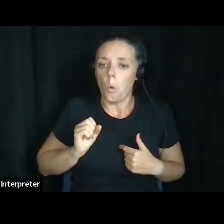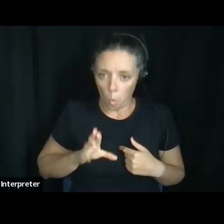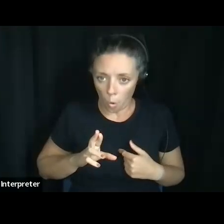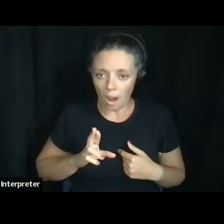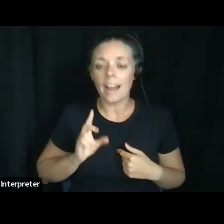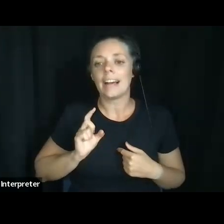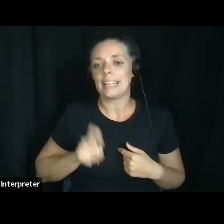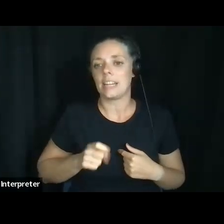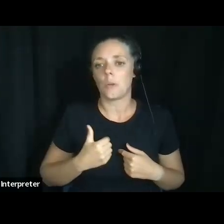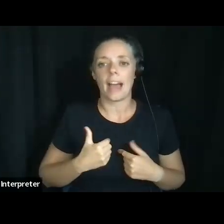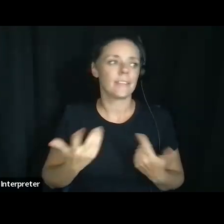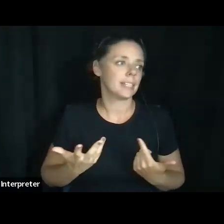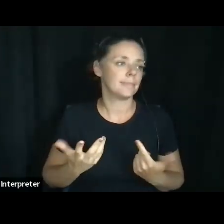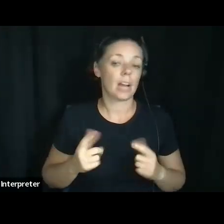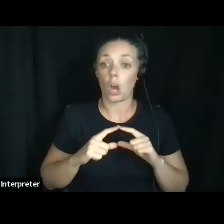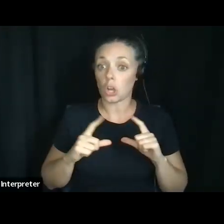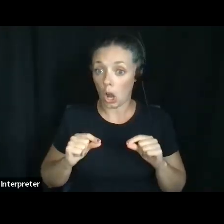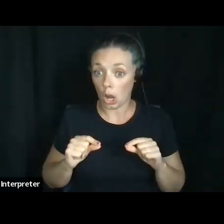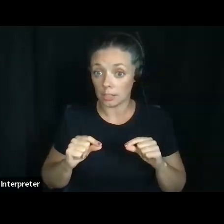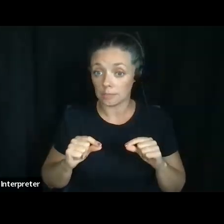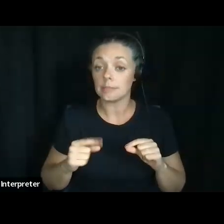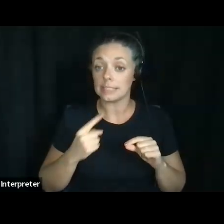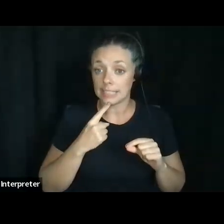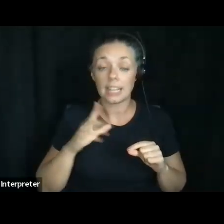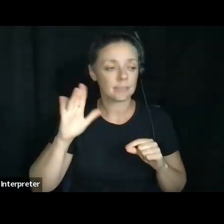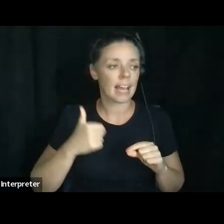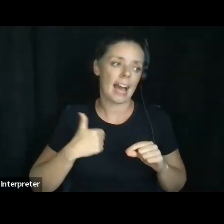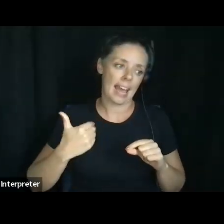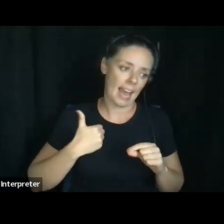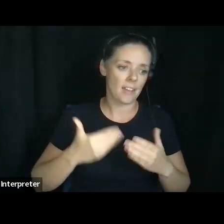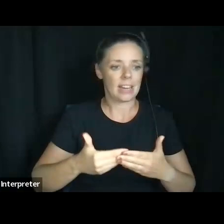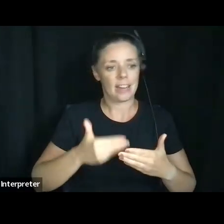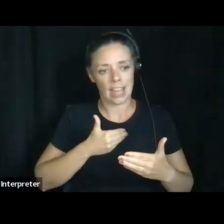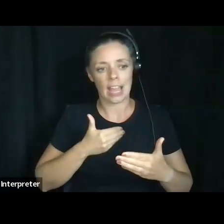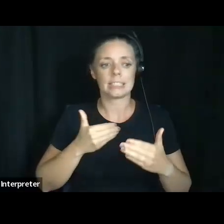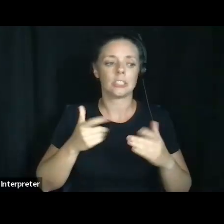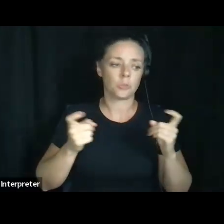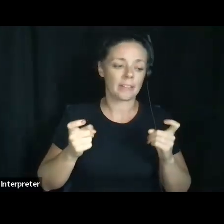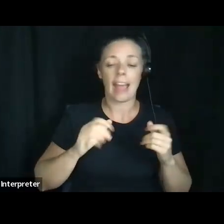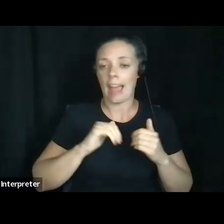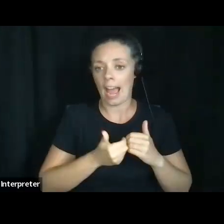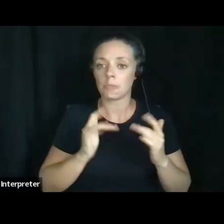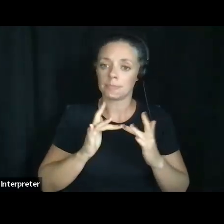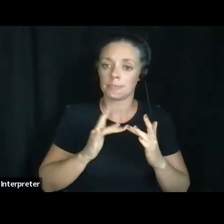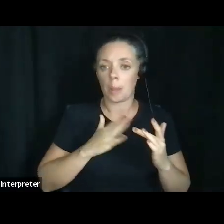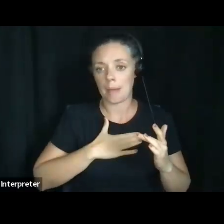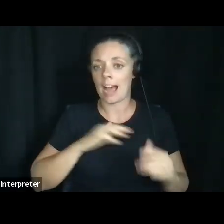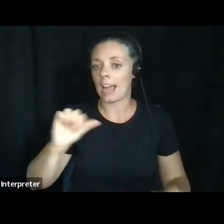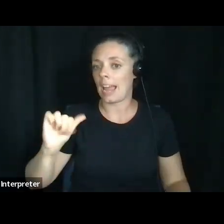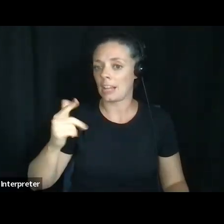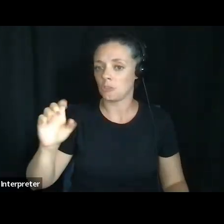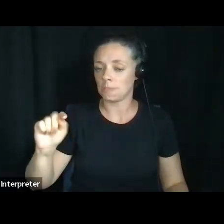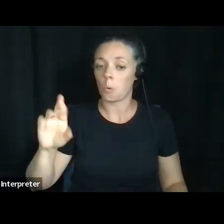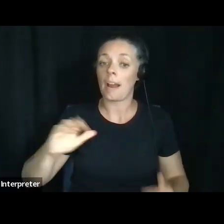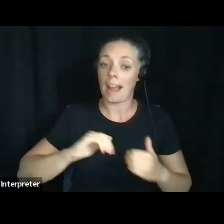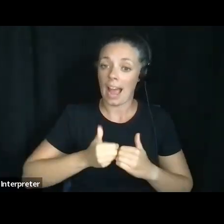have a card that says I have an advanced directive and how to get in touch with my, um, my agent or how to get